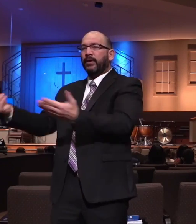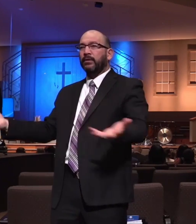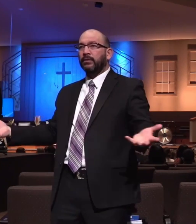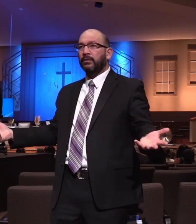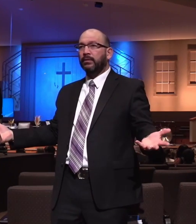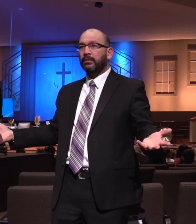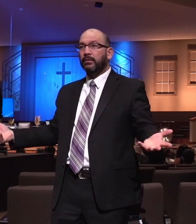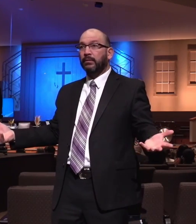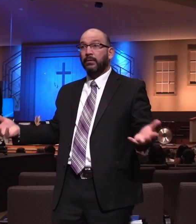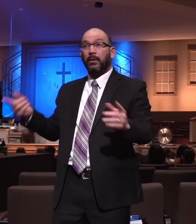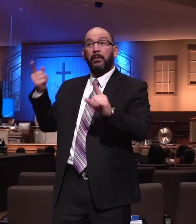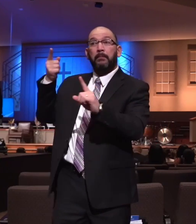Truth is still truth.